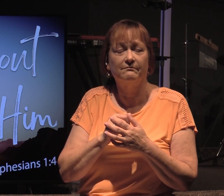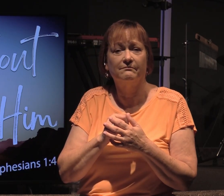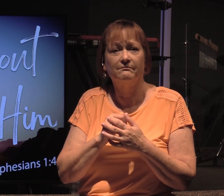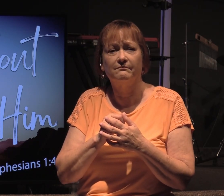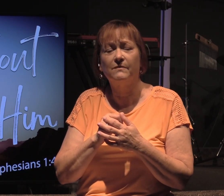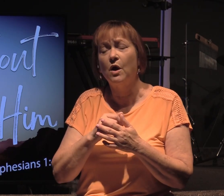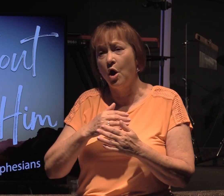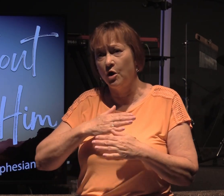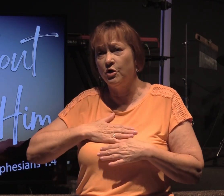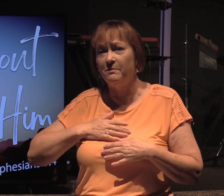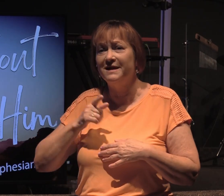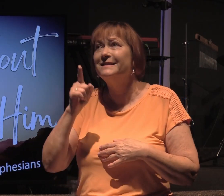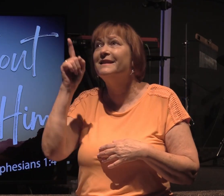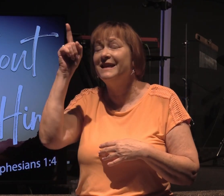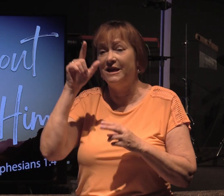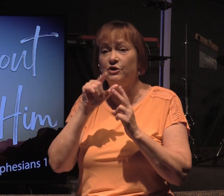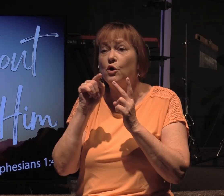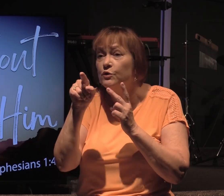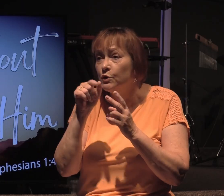are you pleased that he chose you?